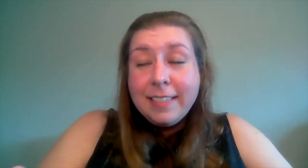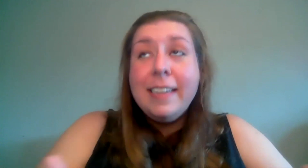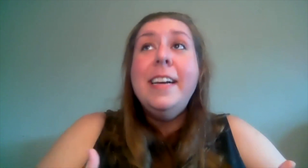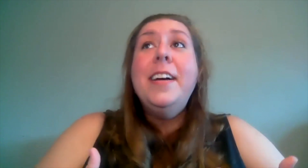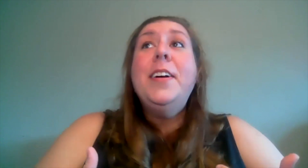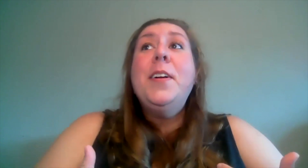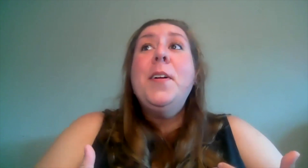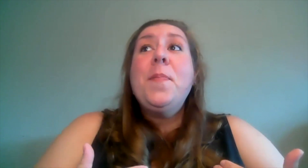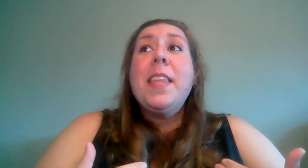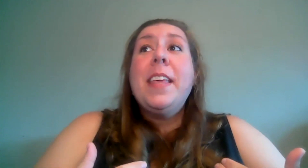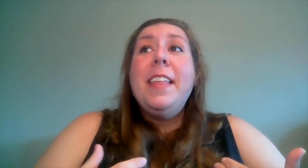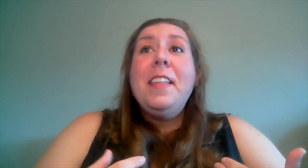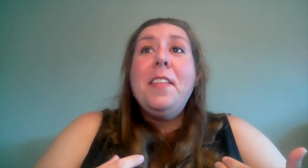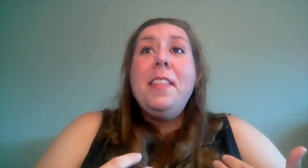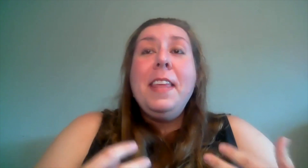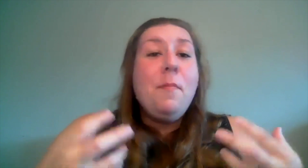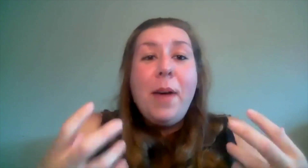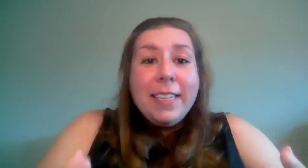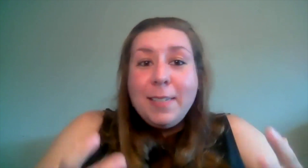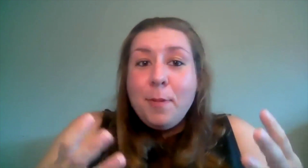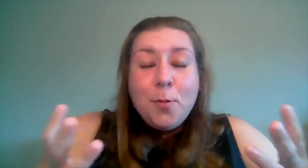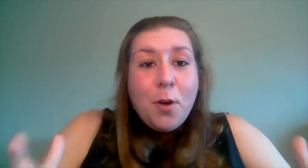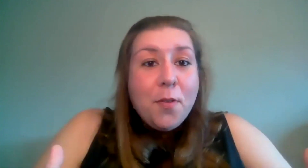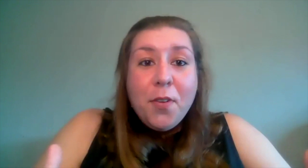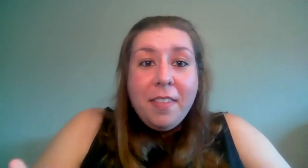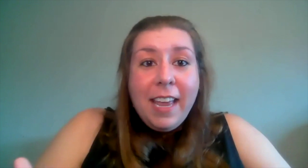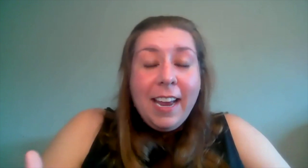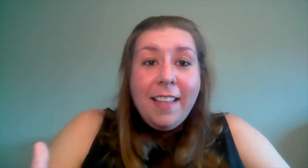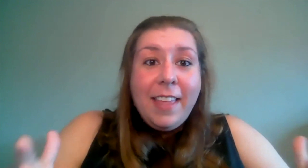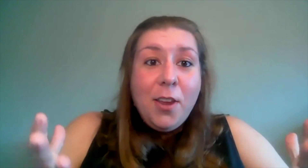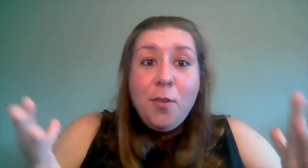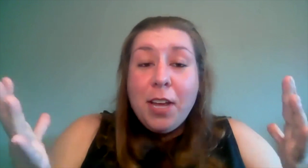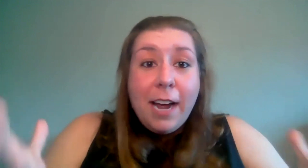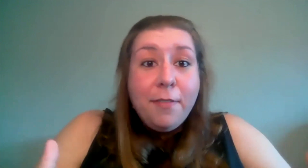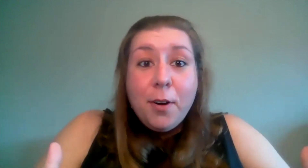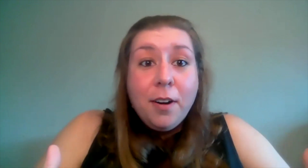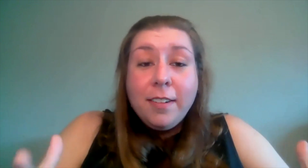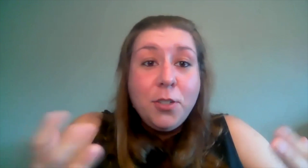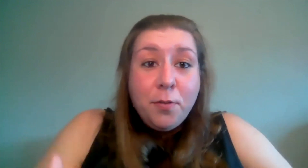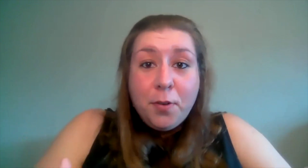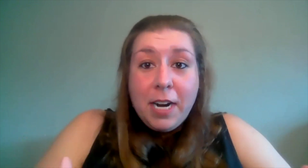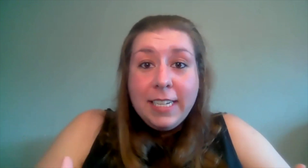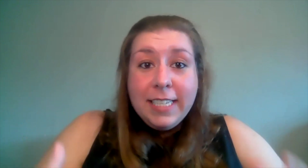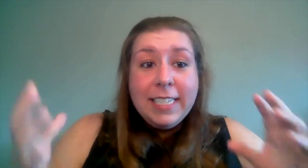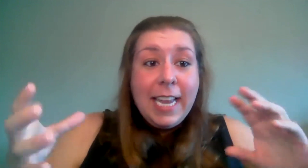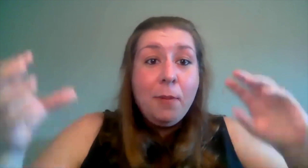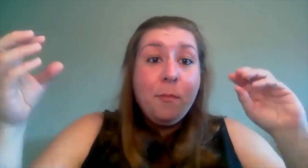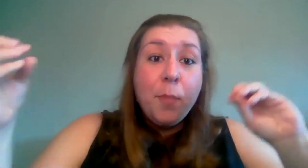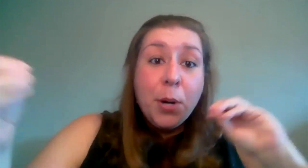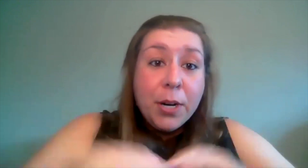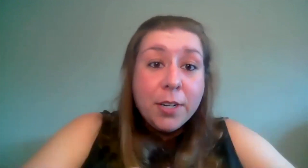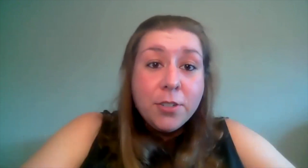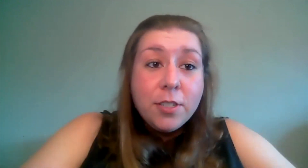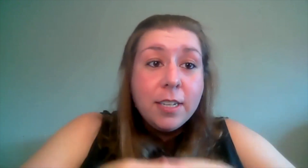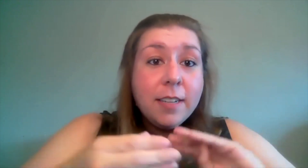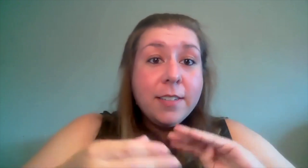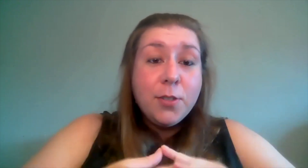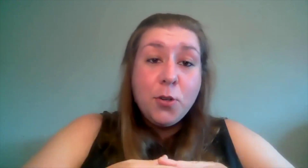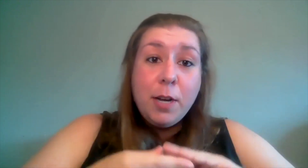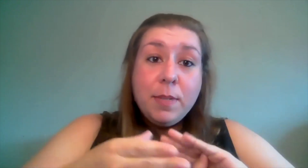the best most wonderful thing that you could ever do for us is a merged script